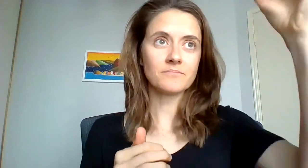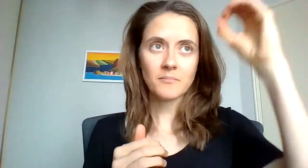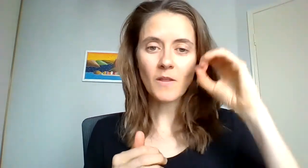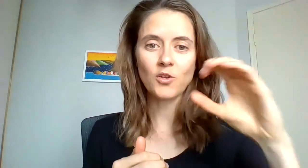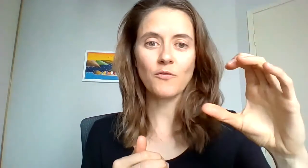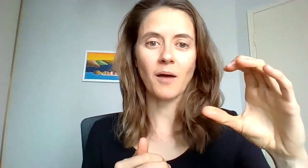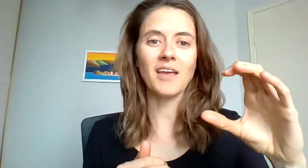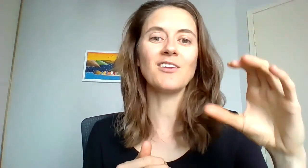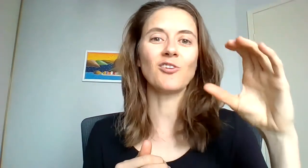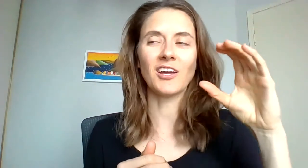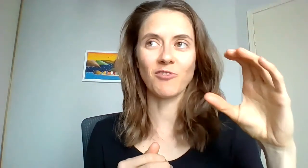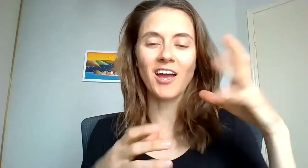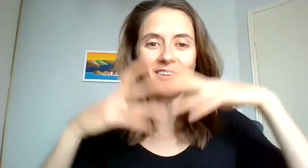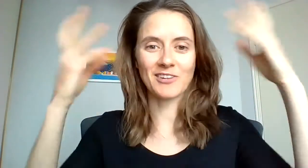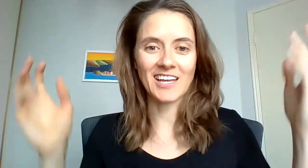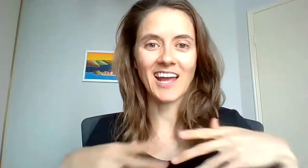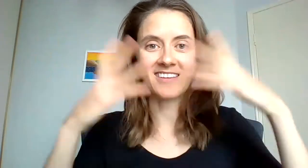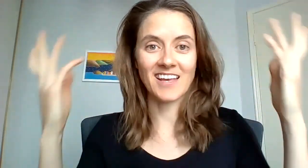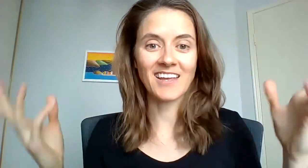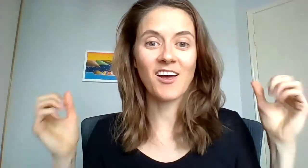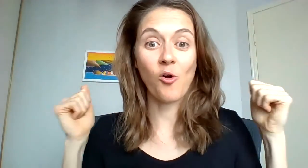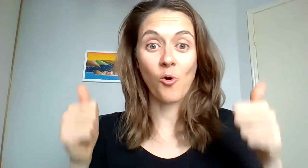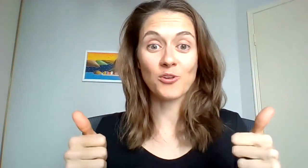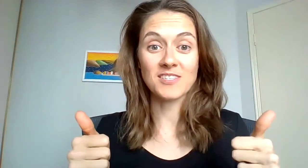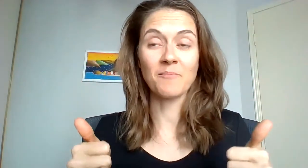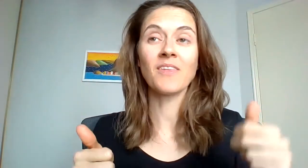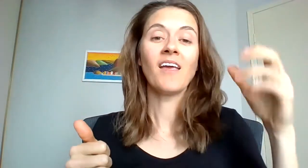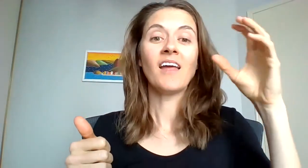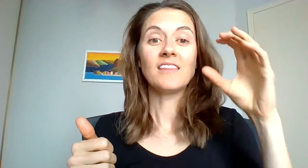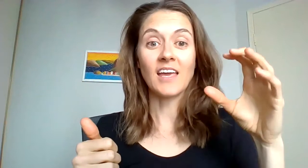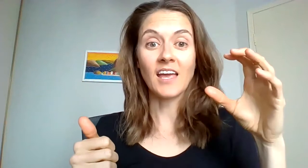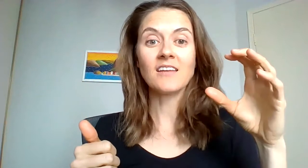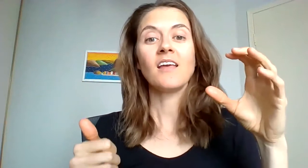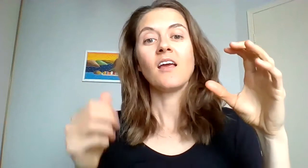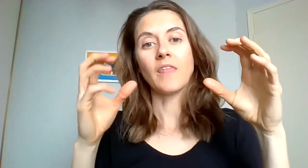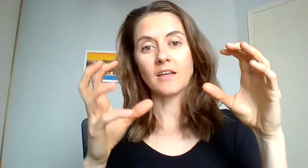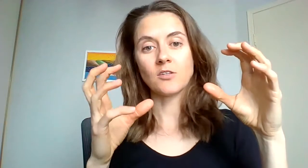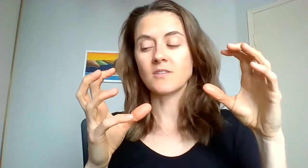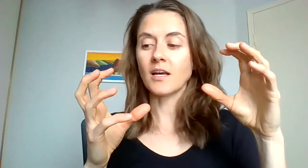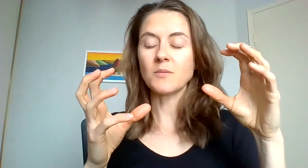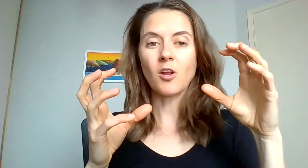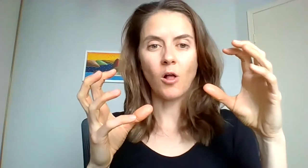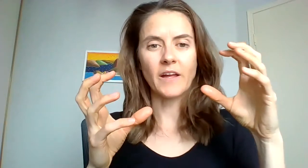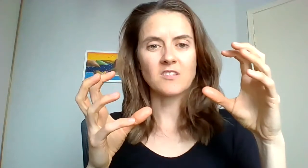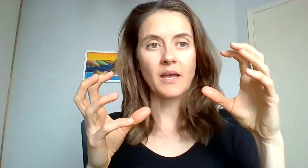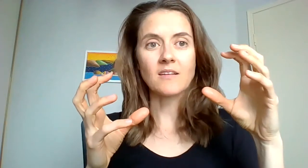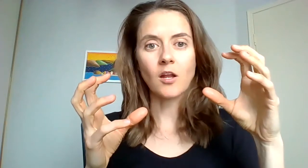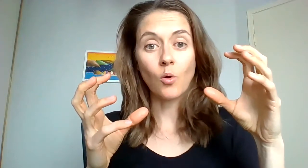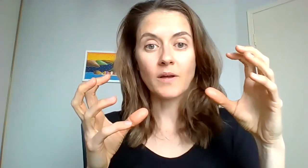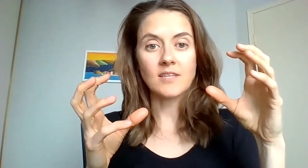you've come in and you're like right I've cleared out this anger, awesome, then you start to be able to hold that space and I always